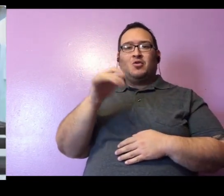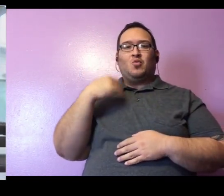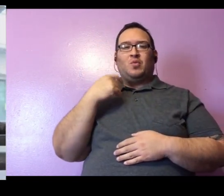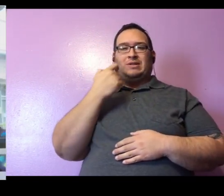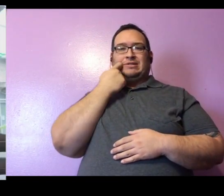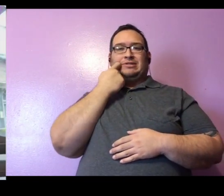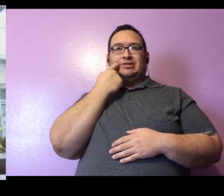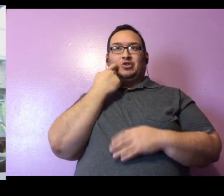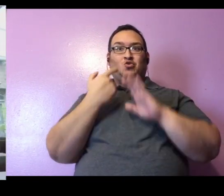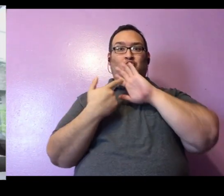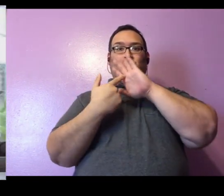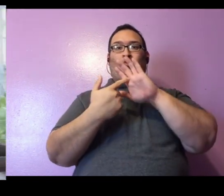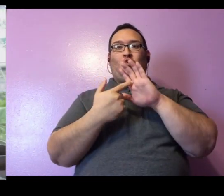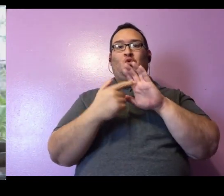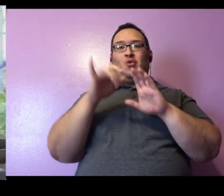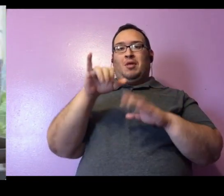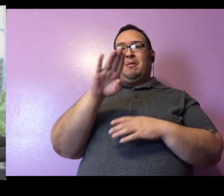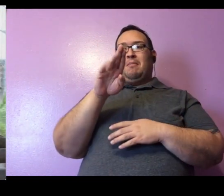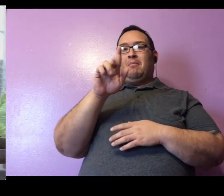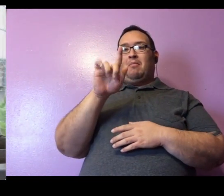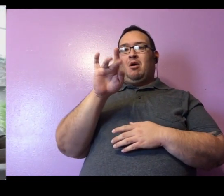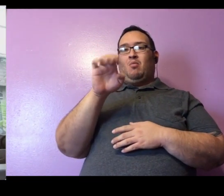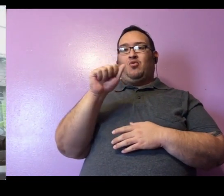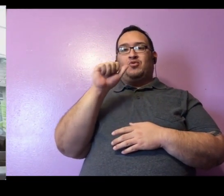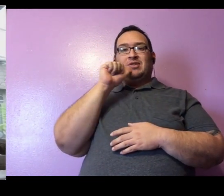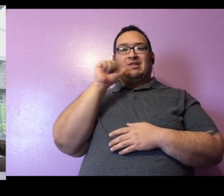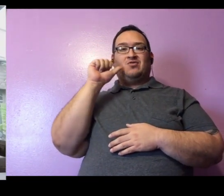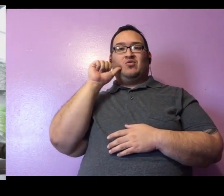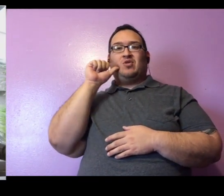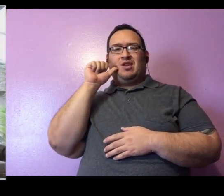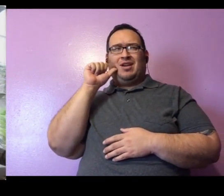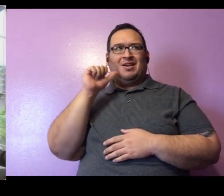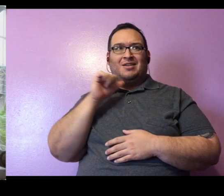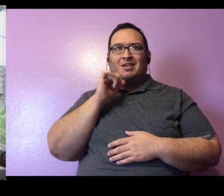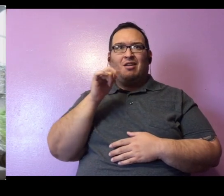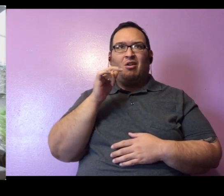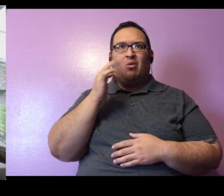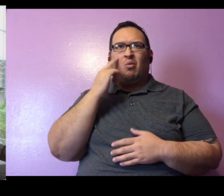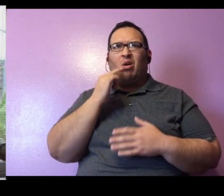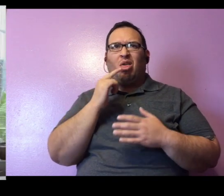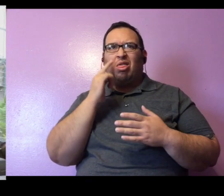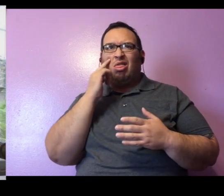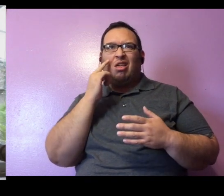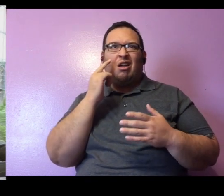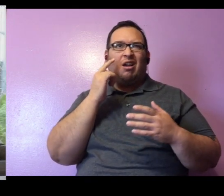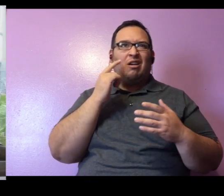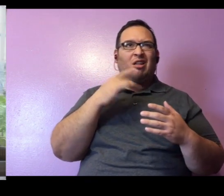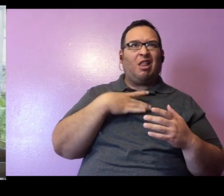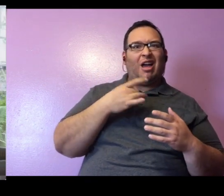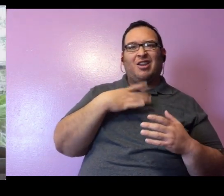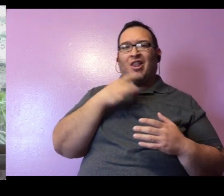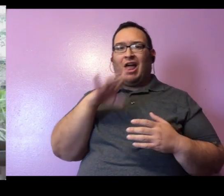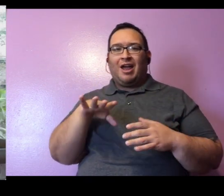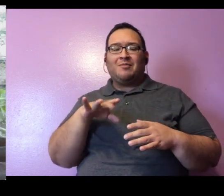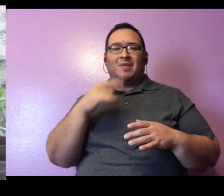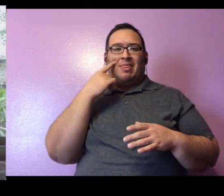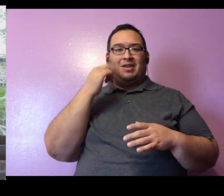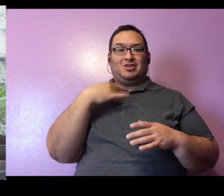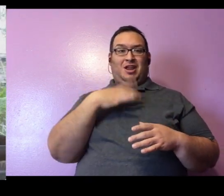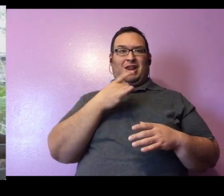just introduced her to bubbles yesterday. And she is not sure what to make of them. I think she likes them as